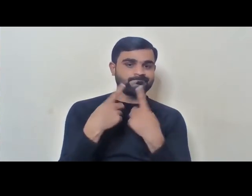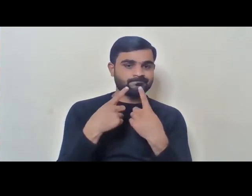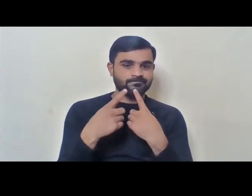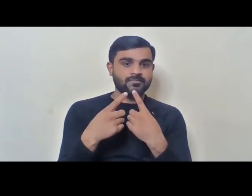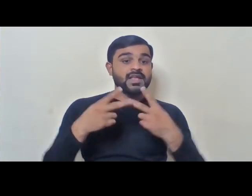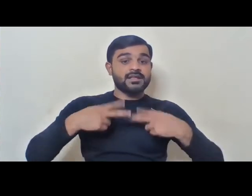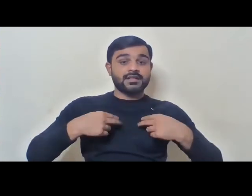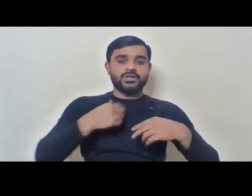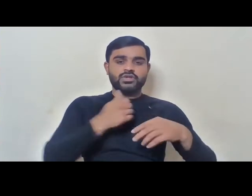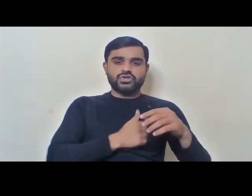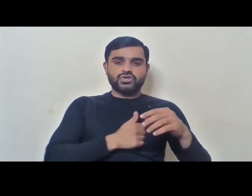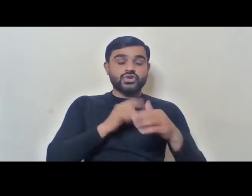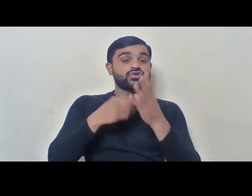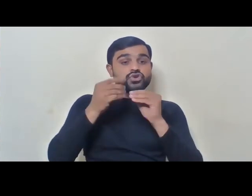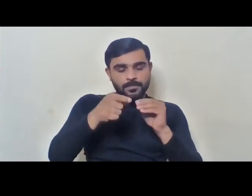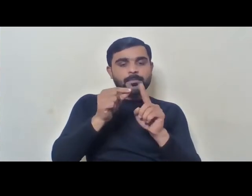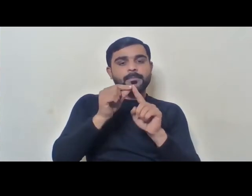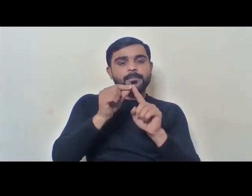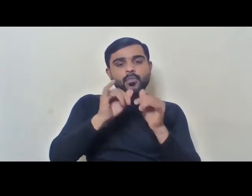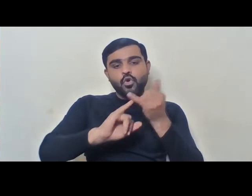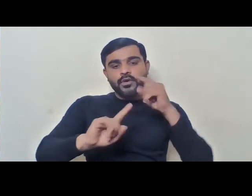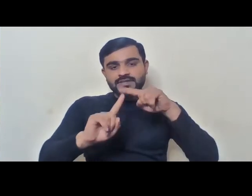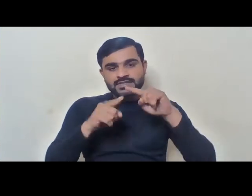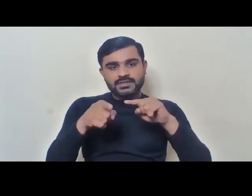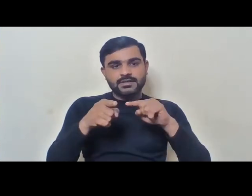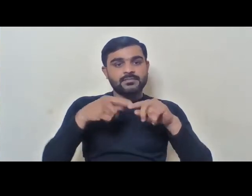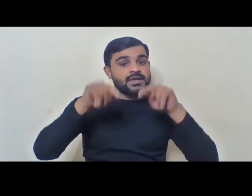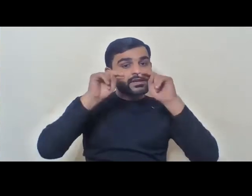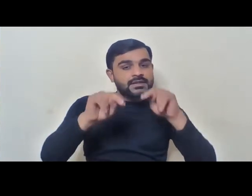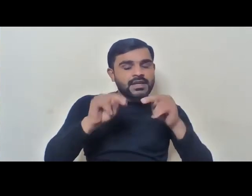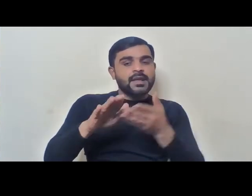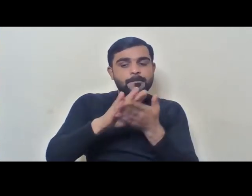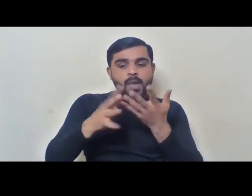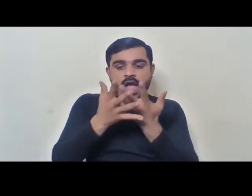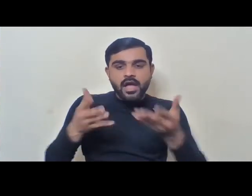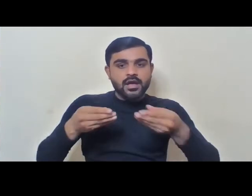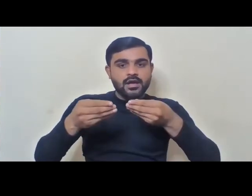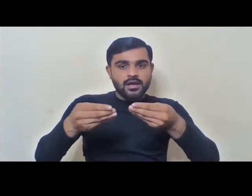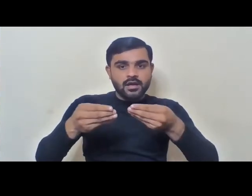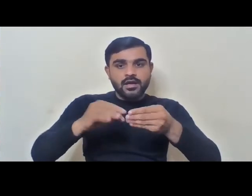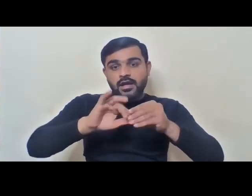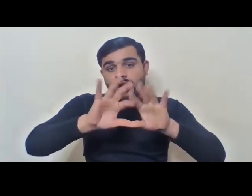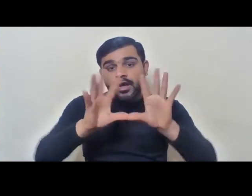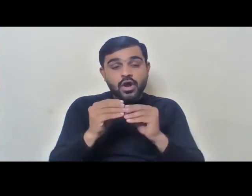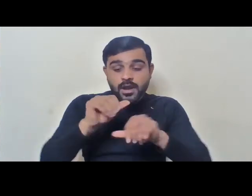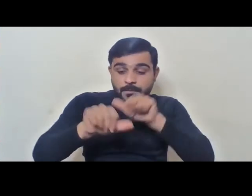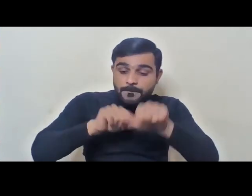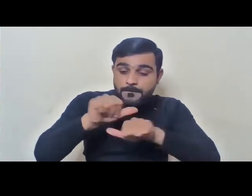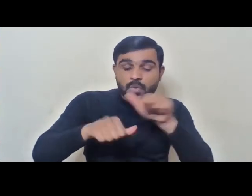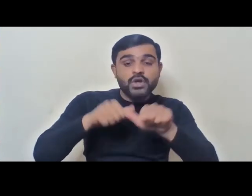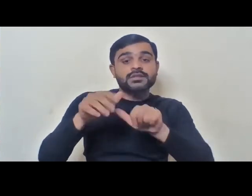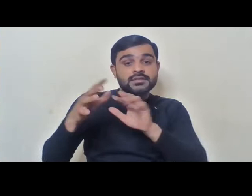sorry for posts, you or we also need reasonable accommodation in the entire process leading